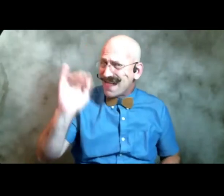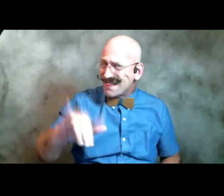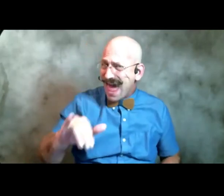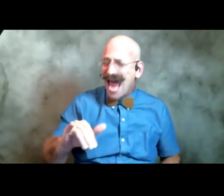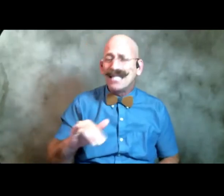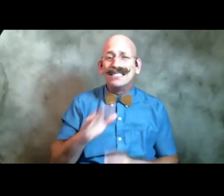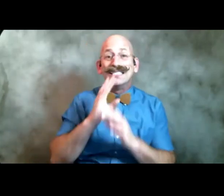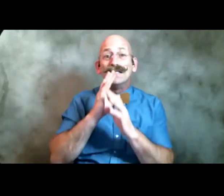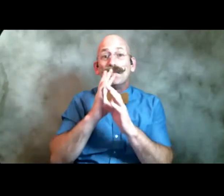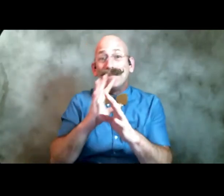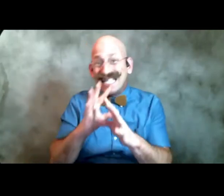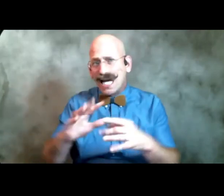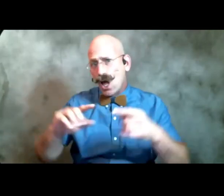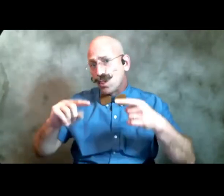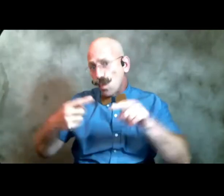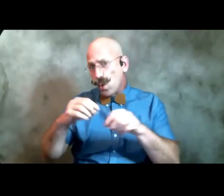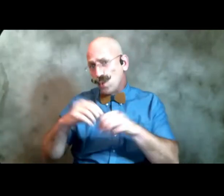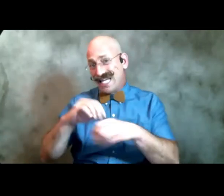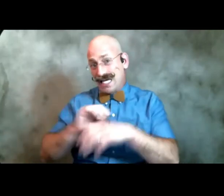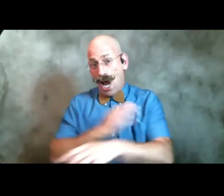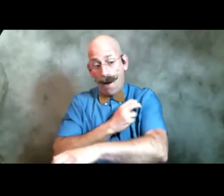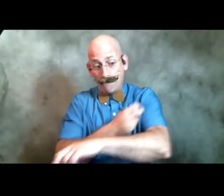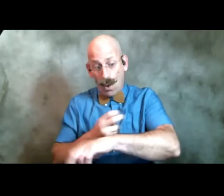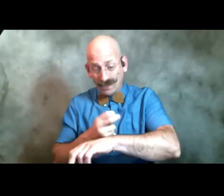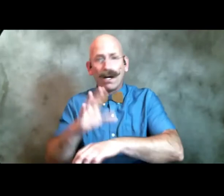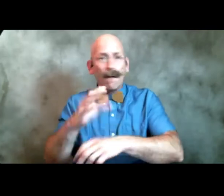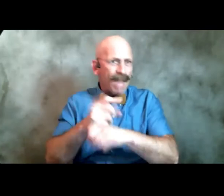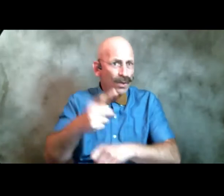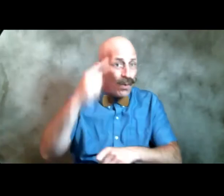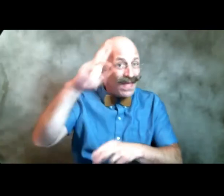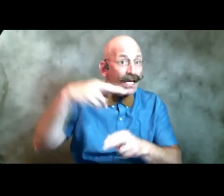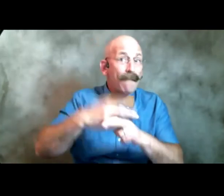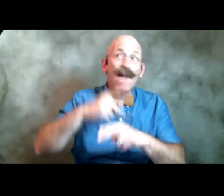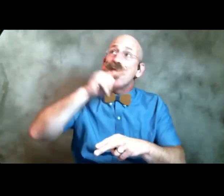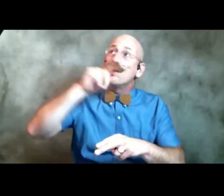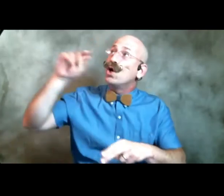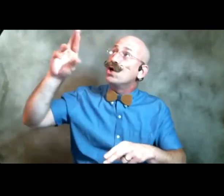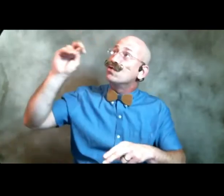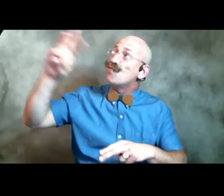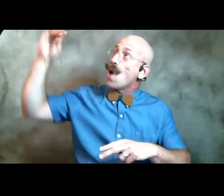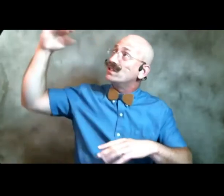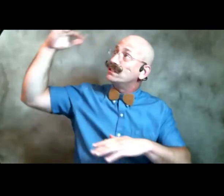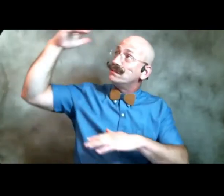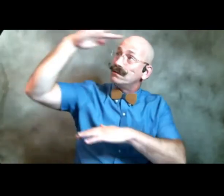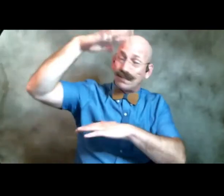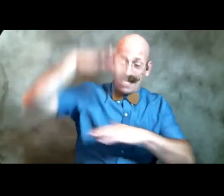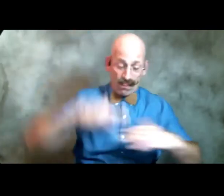bones made you think of crows on a battlefield you understood the poem